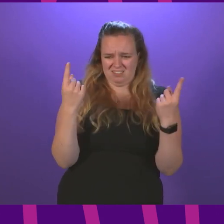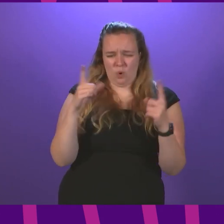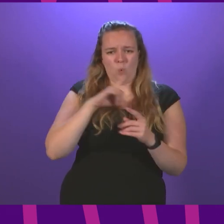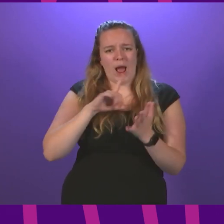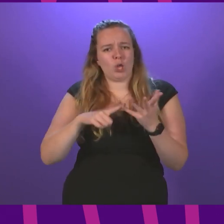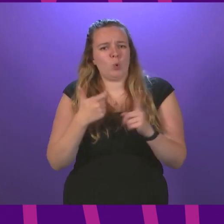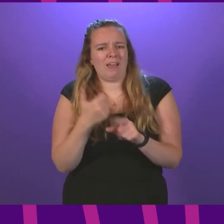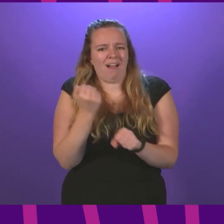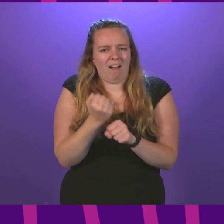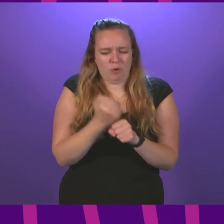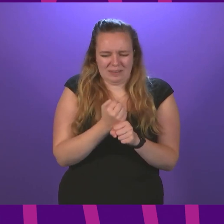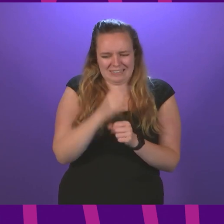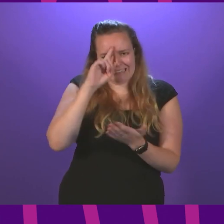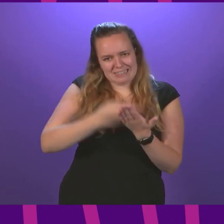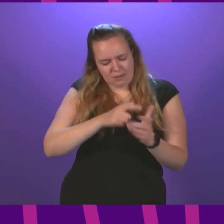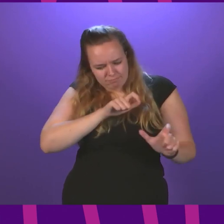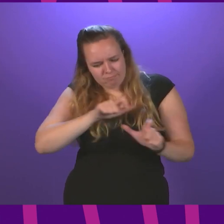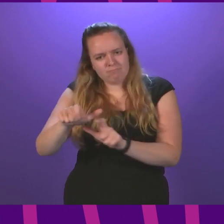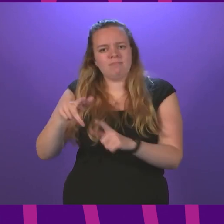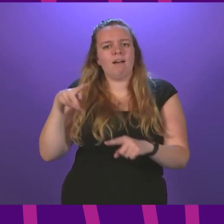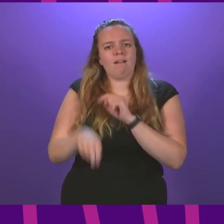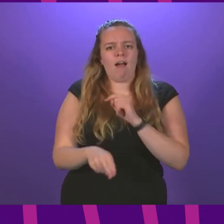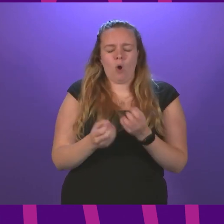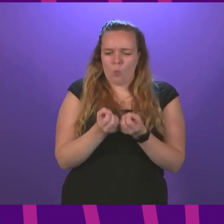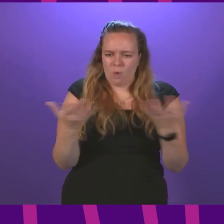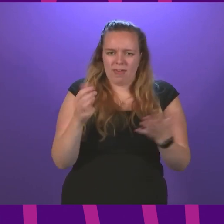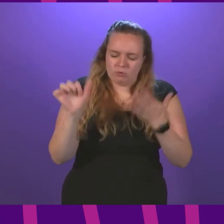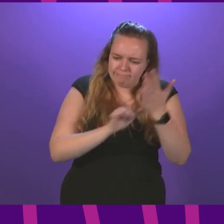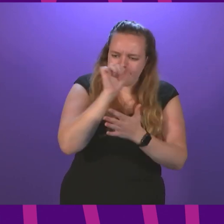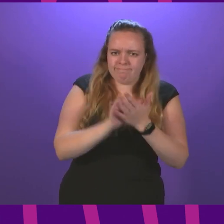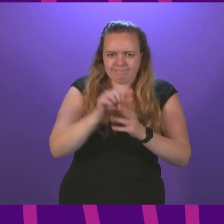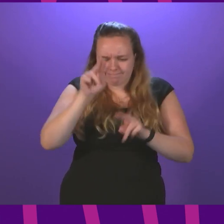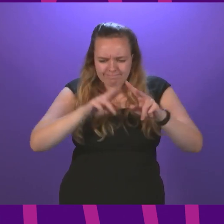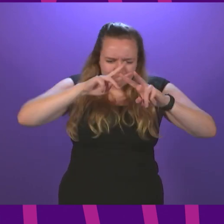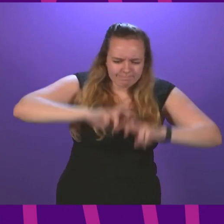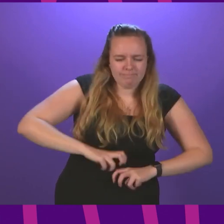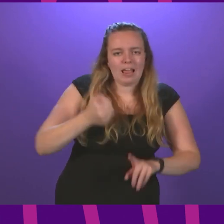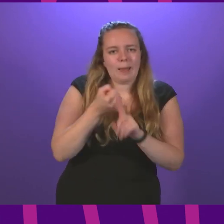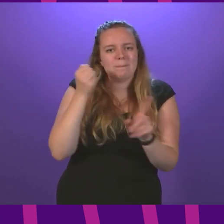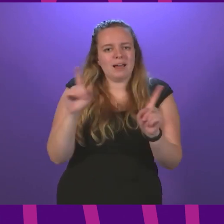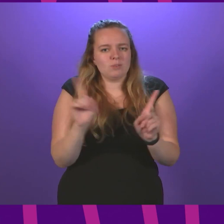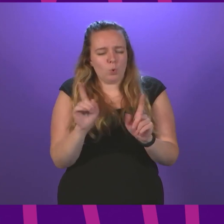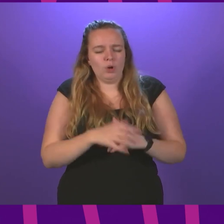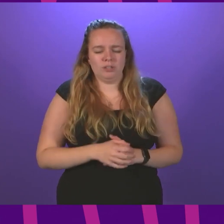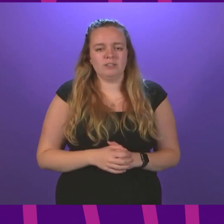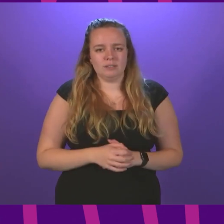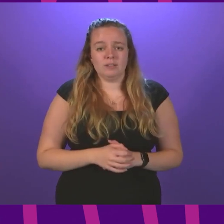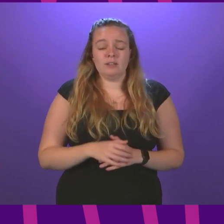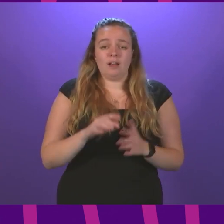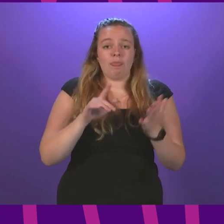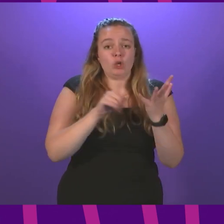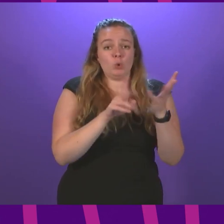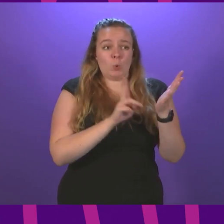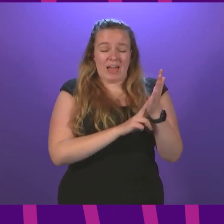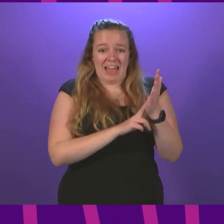UK Government would choose to proceed with this cut without properly assessing its impact. So much so that the UN